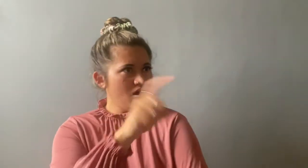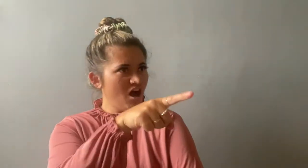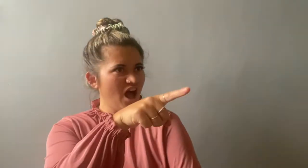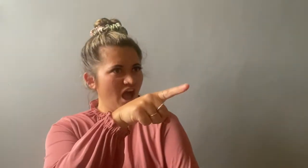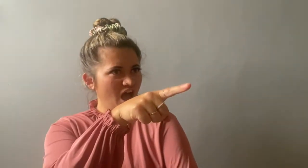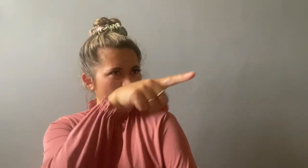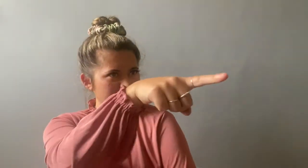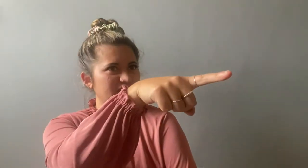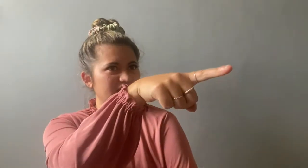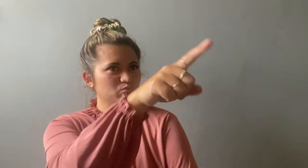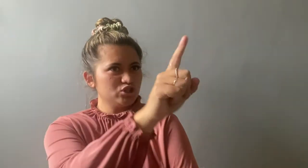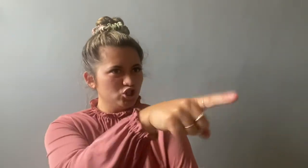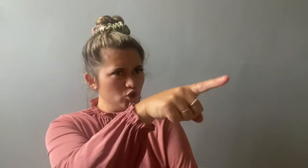I think it was you.